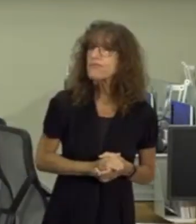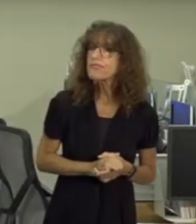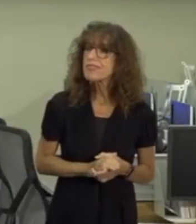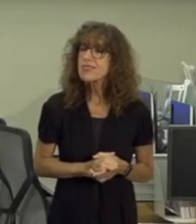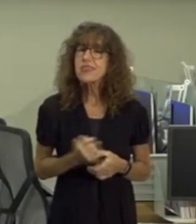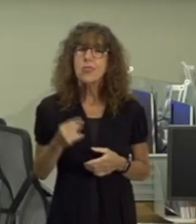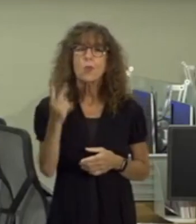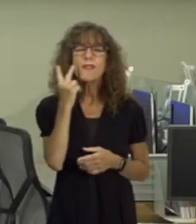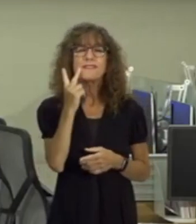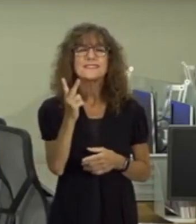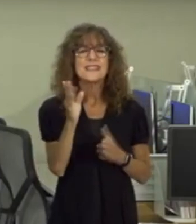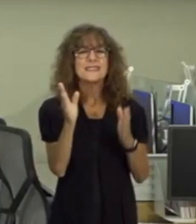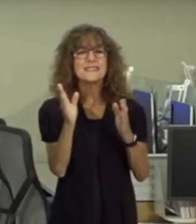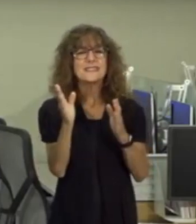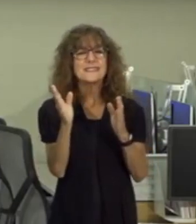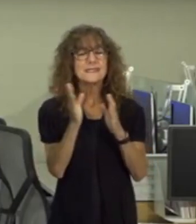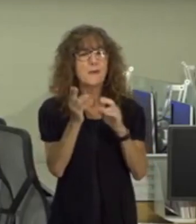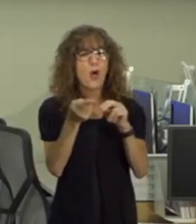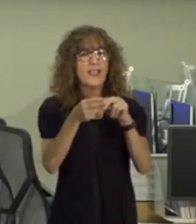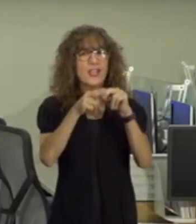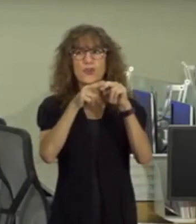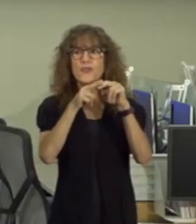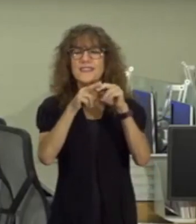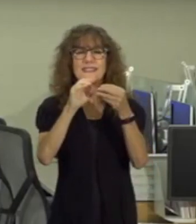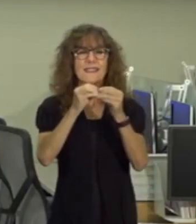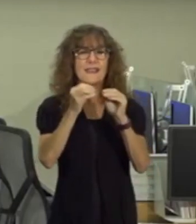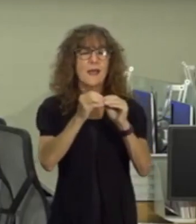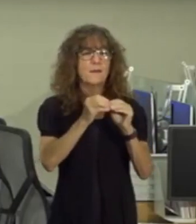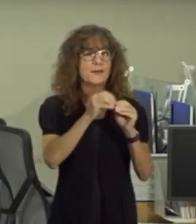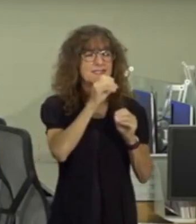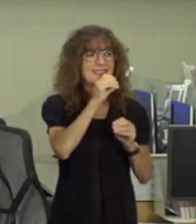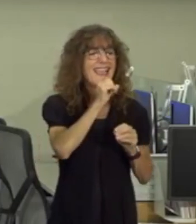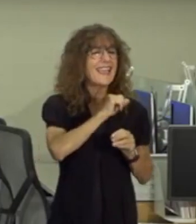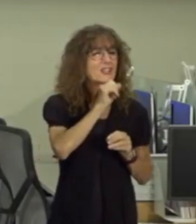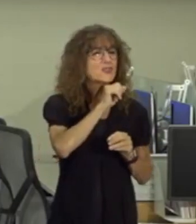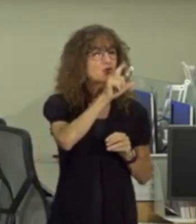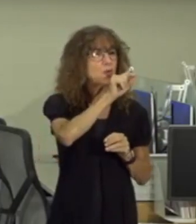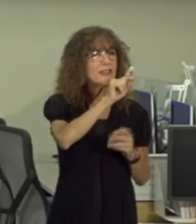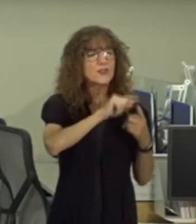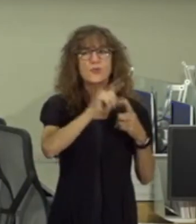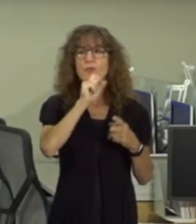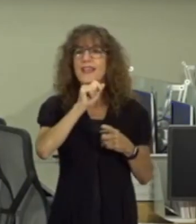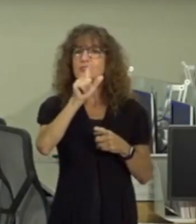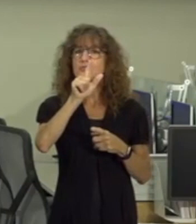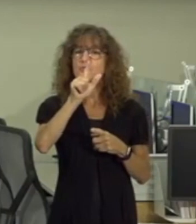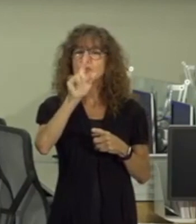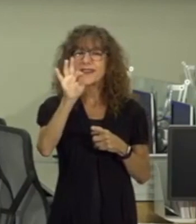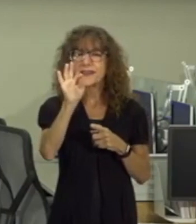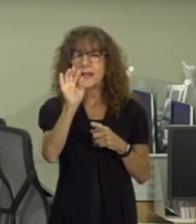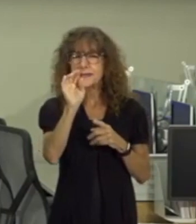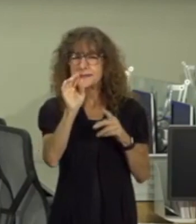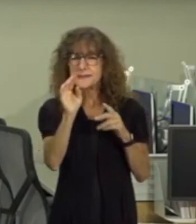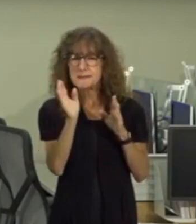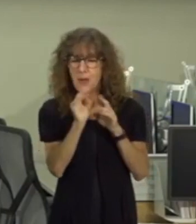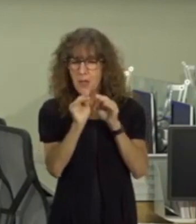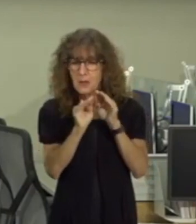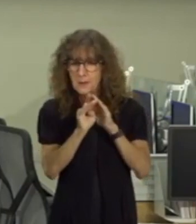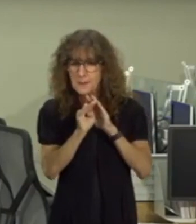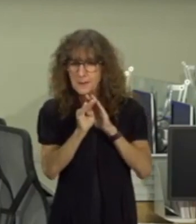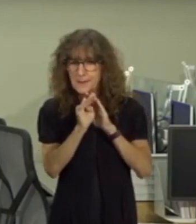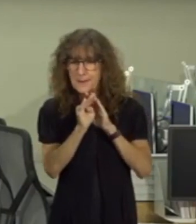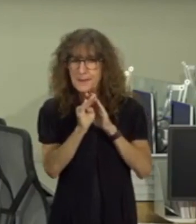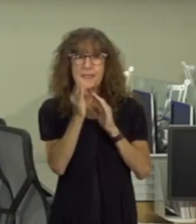we've seen a slight increase in the numbers between 20 and 29 years of age just a bump um well